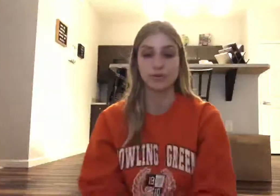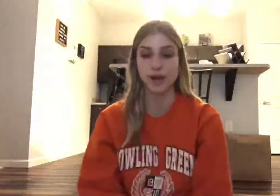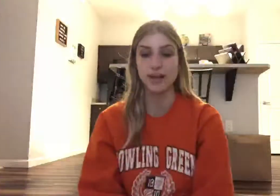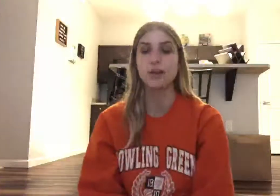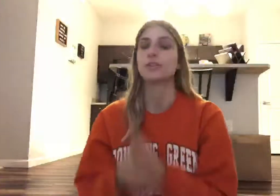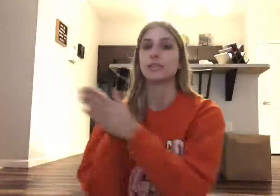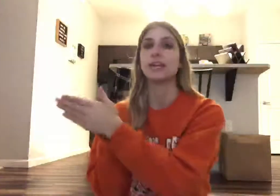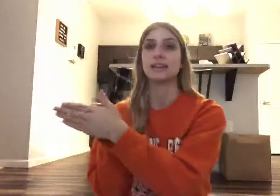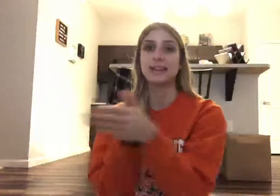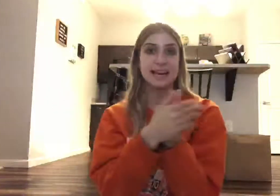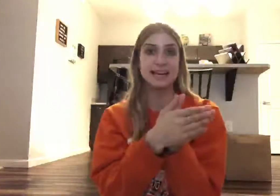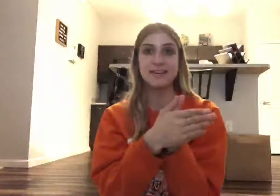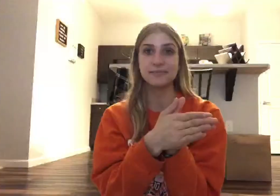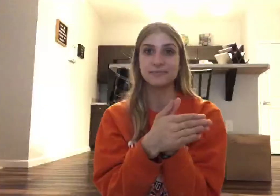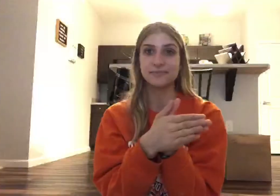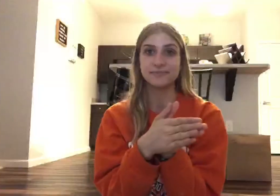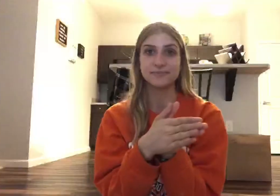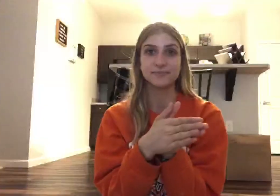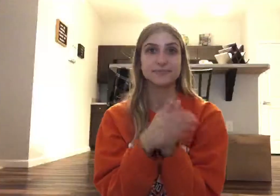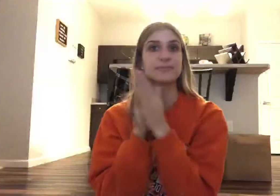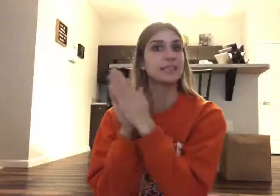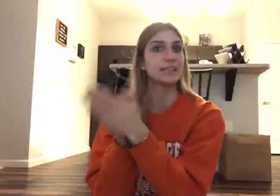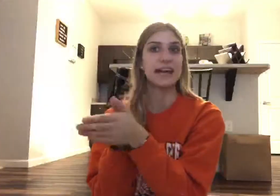okay? So say, lady, lady.